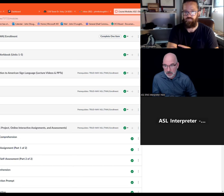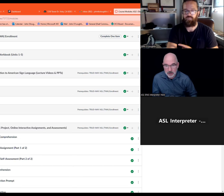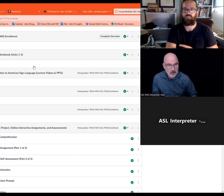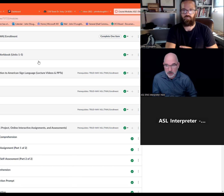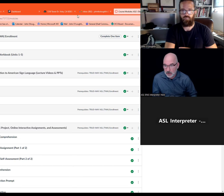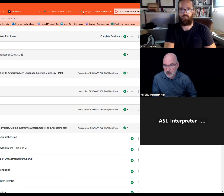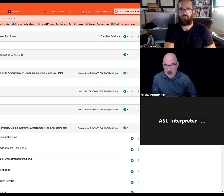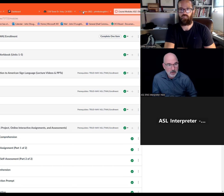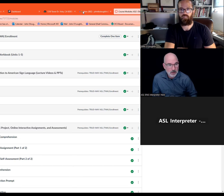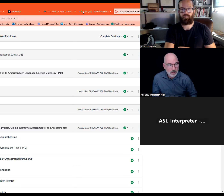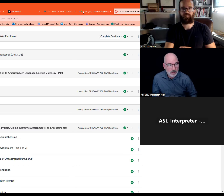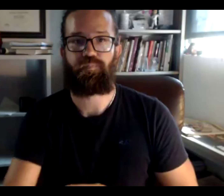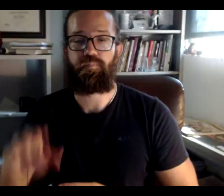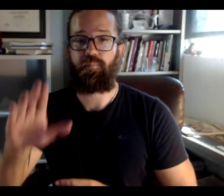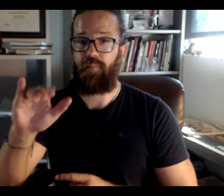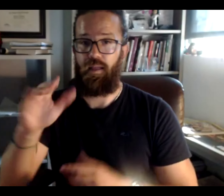that?